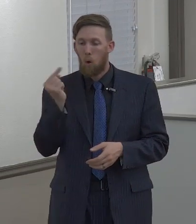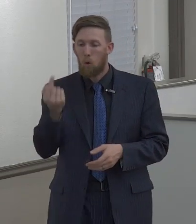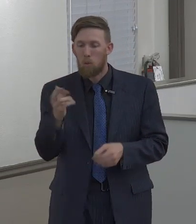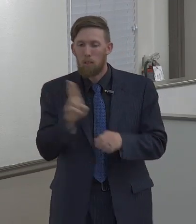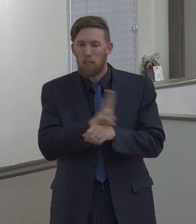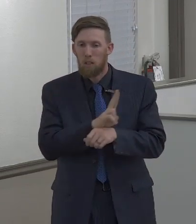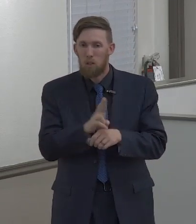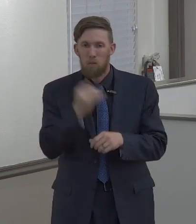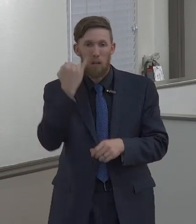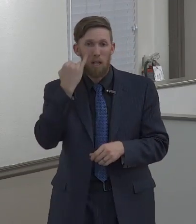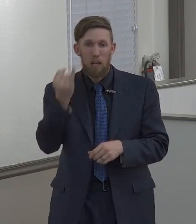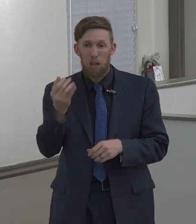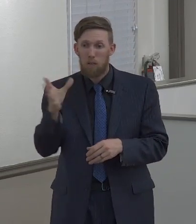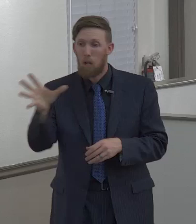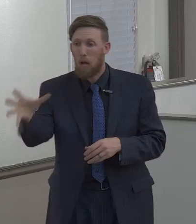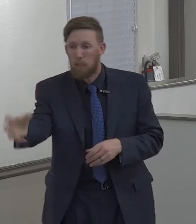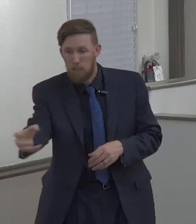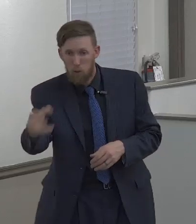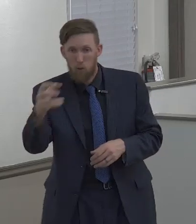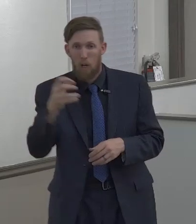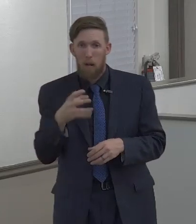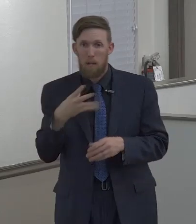And so quickly here tonight,